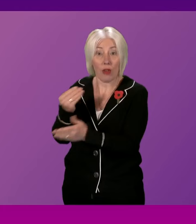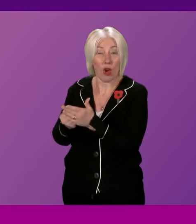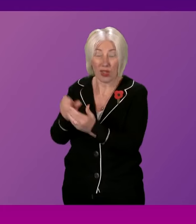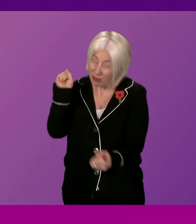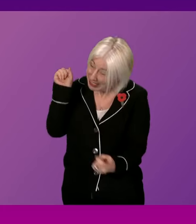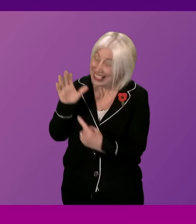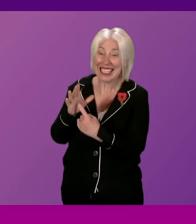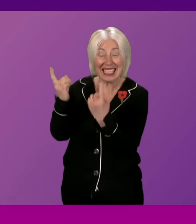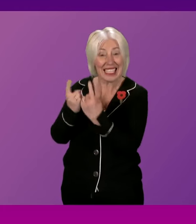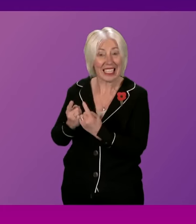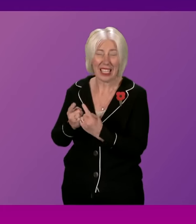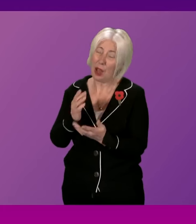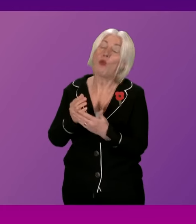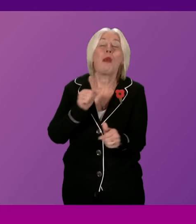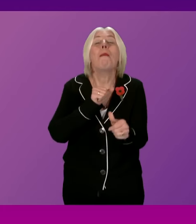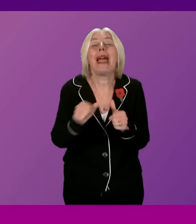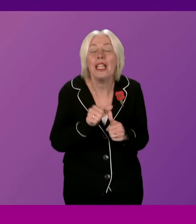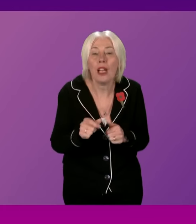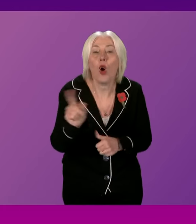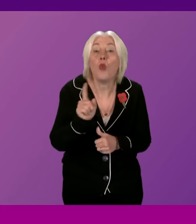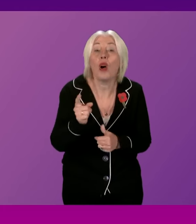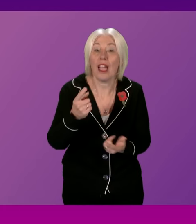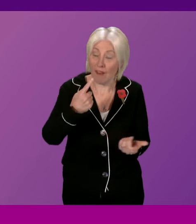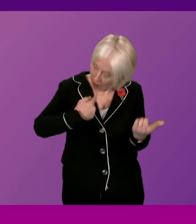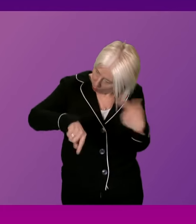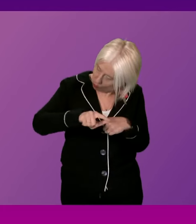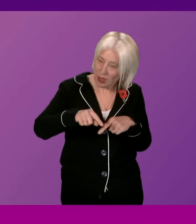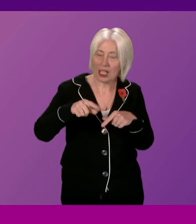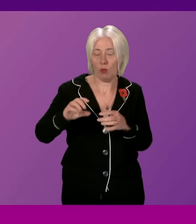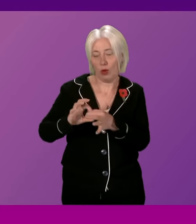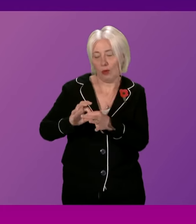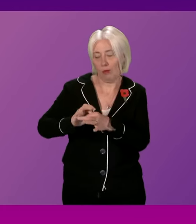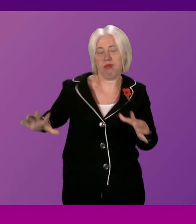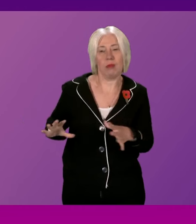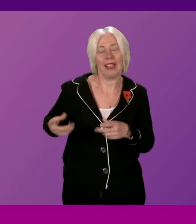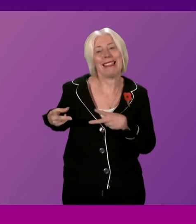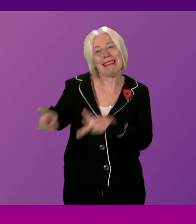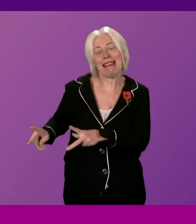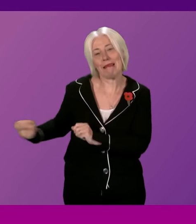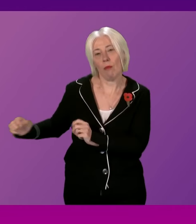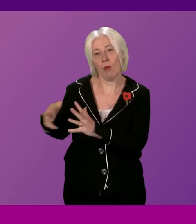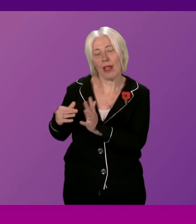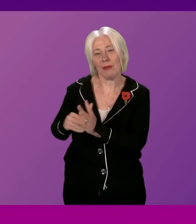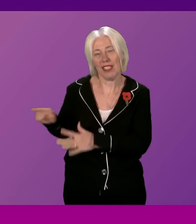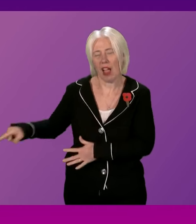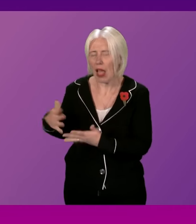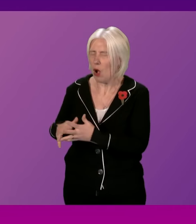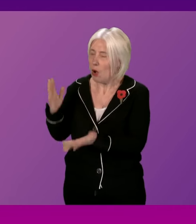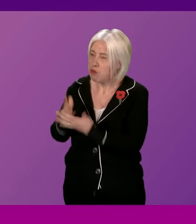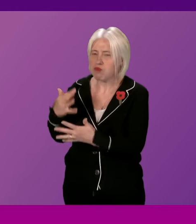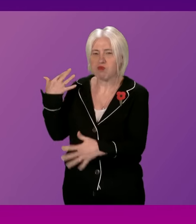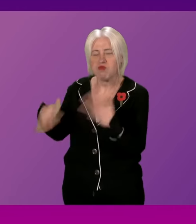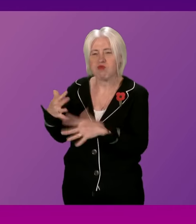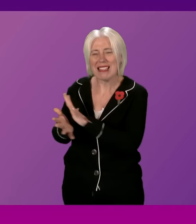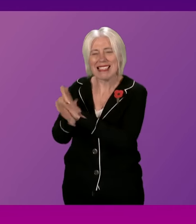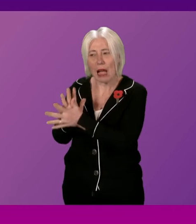it be better, far better, if we were able to extricate ourselves from a Westminster system that is causing such immense harm to our people?